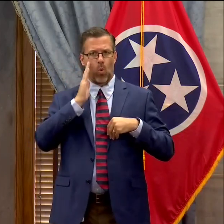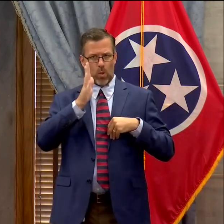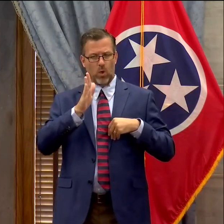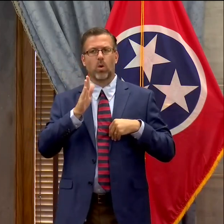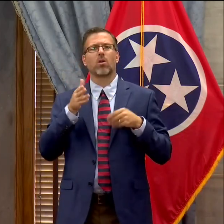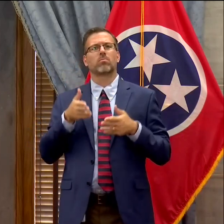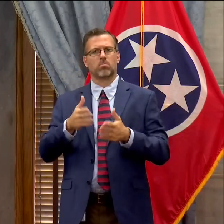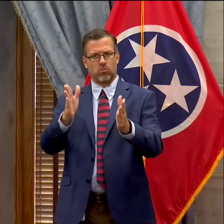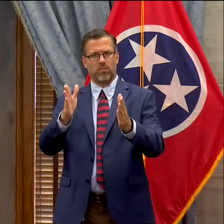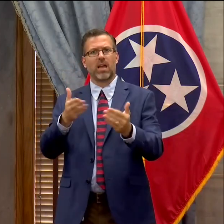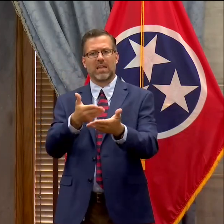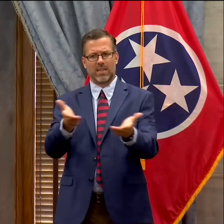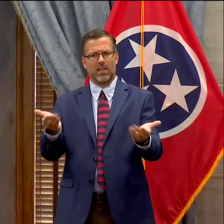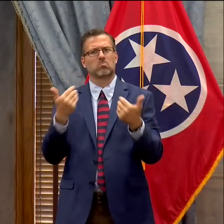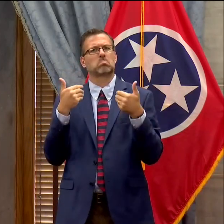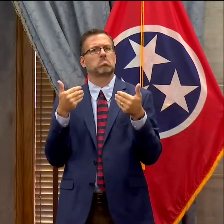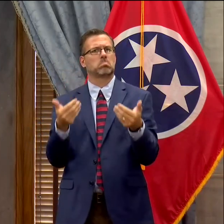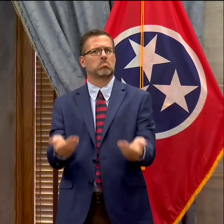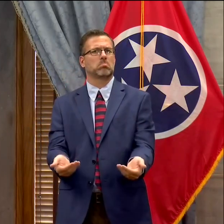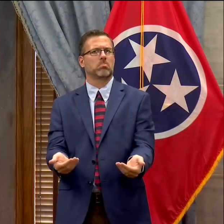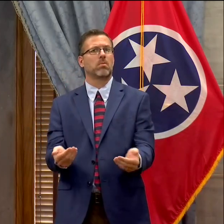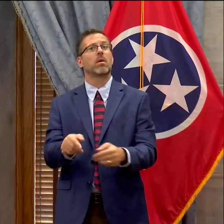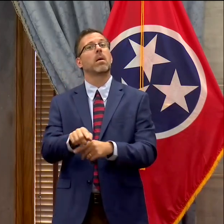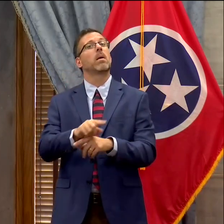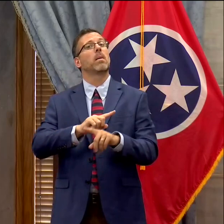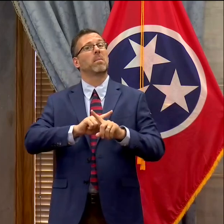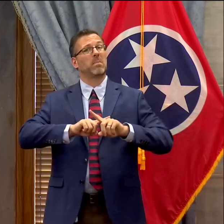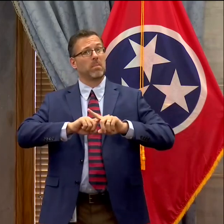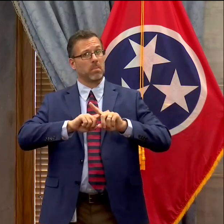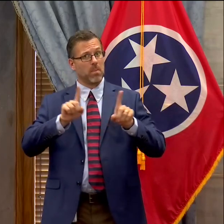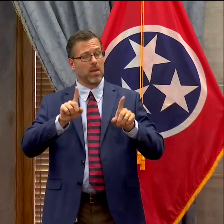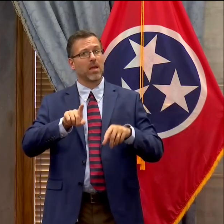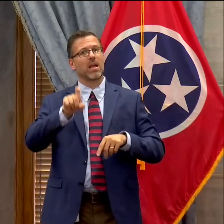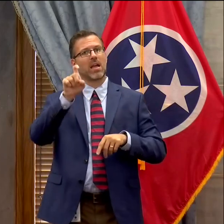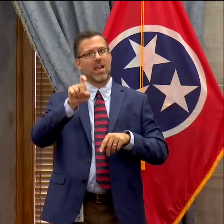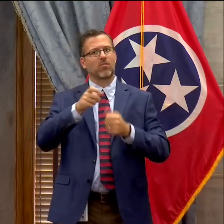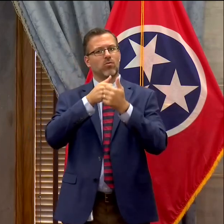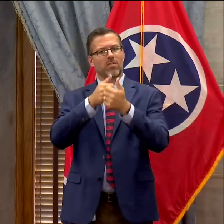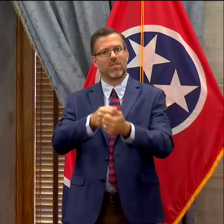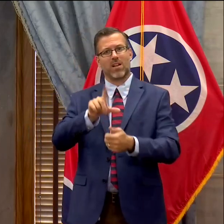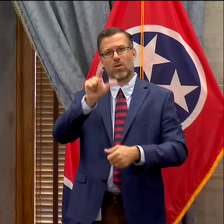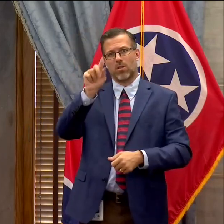their First Amendment rights, but we want to do so in a way that's lawful.